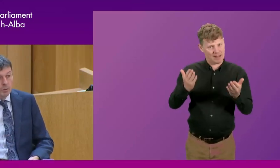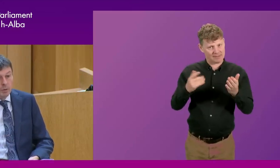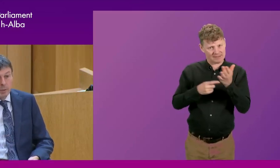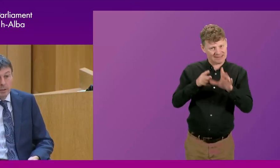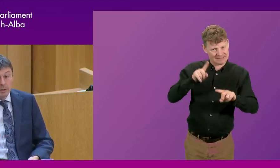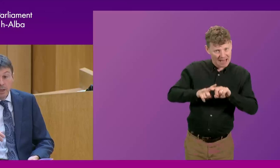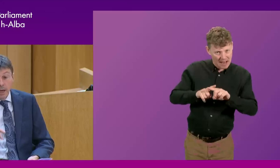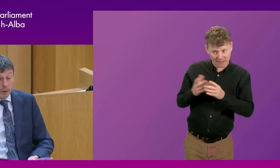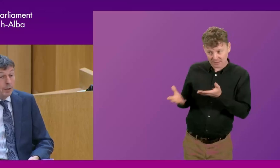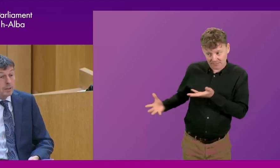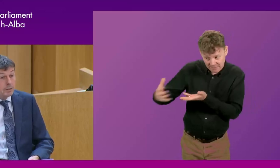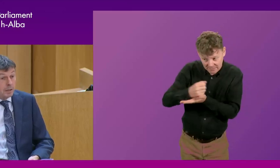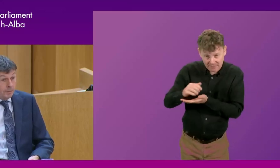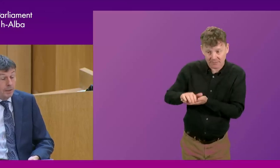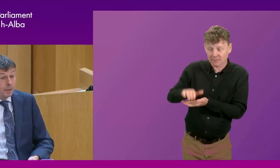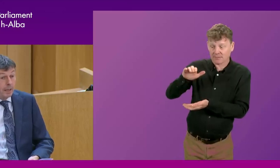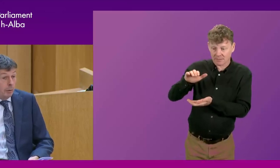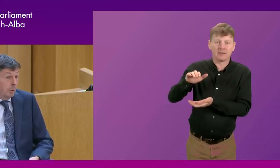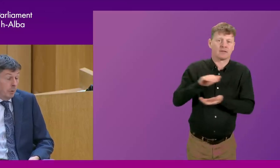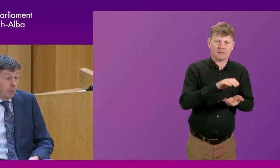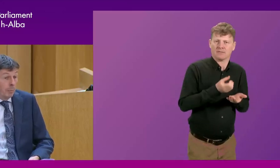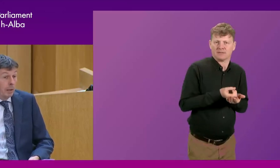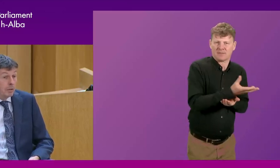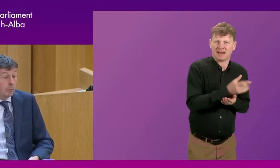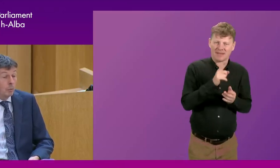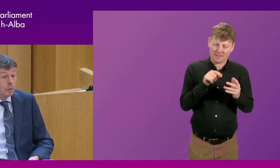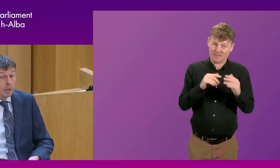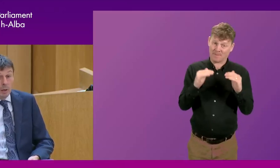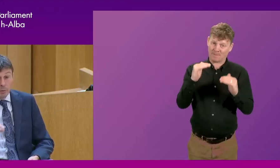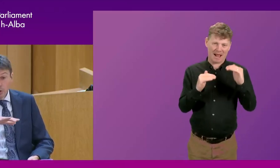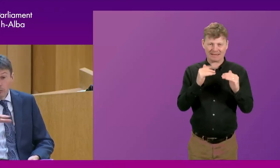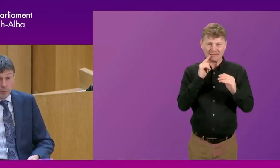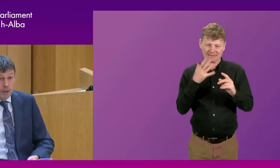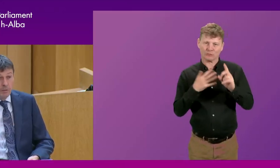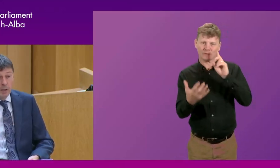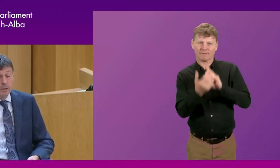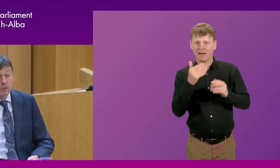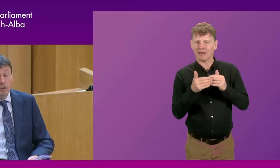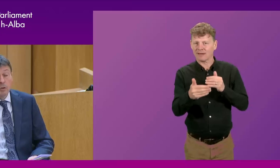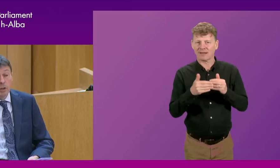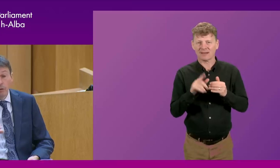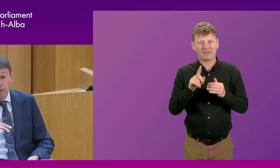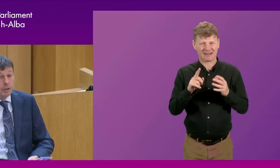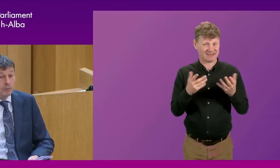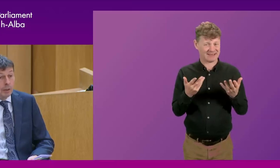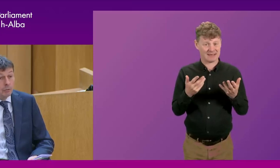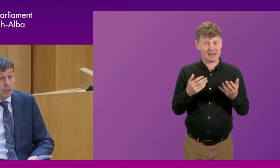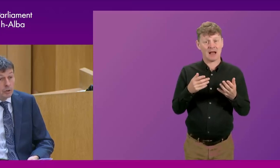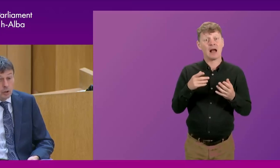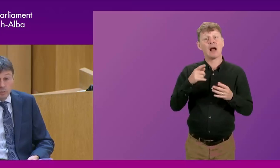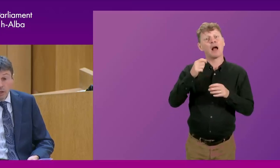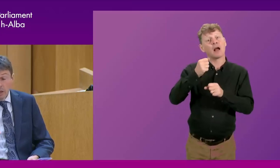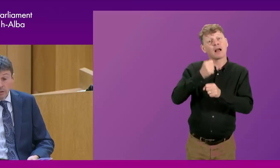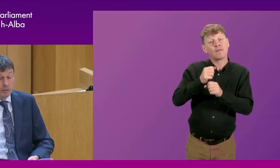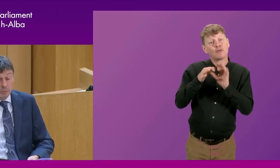raise and how much you spend. And I think it's finding that equilibrium or that balance at the moment. But there's very, very little scrutiny of intergovernmental